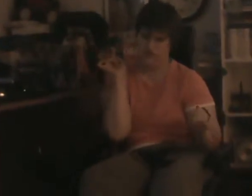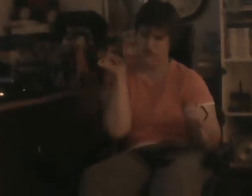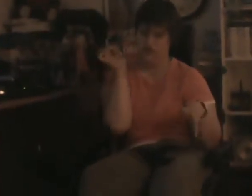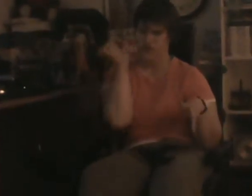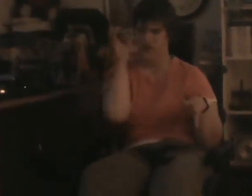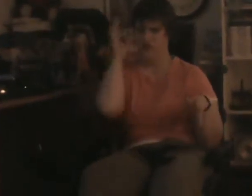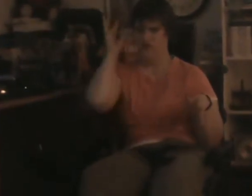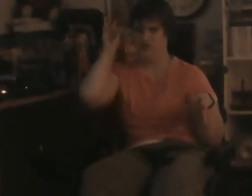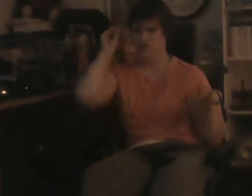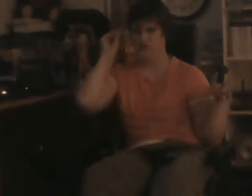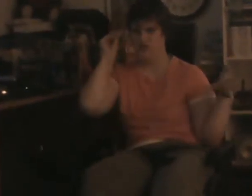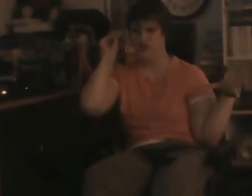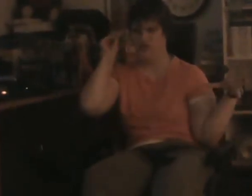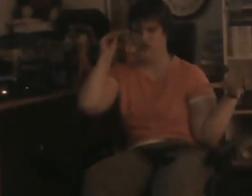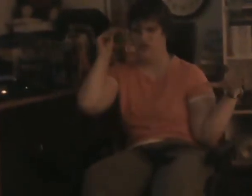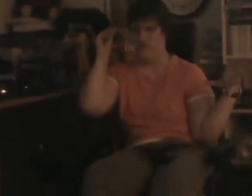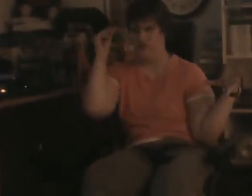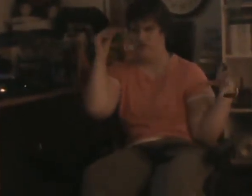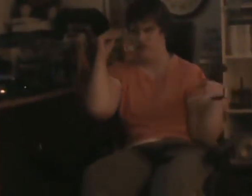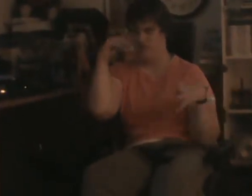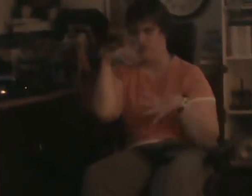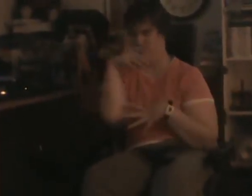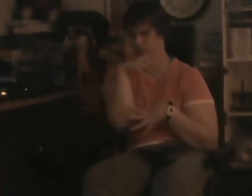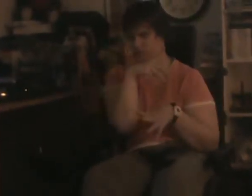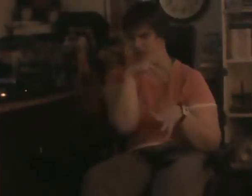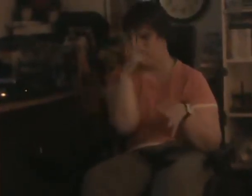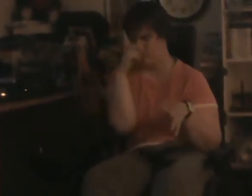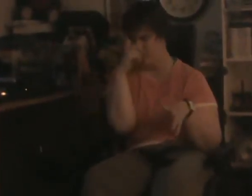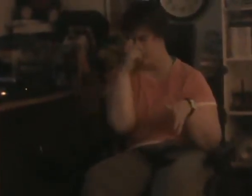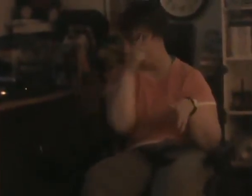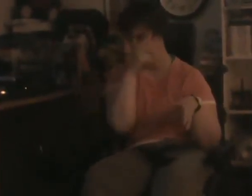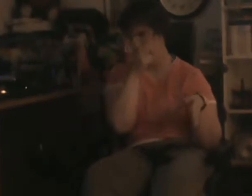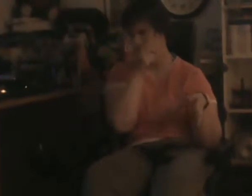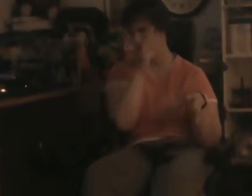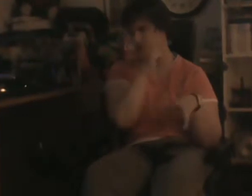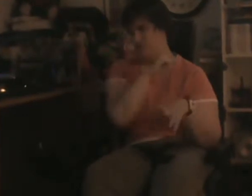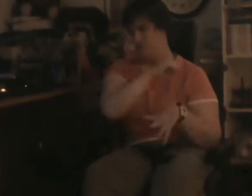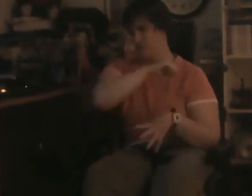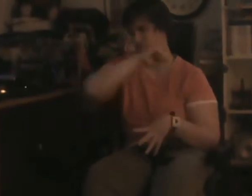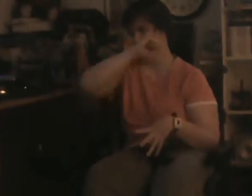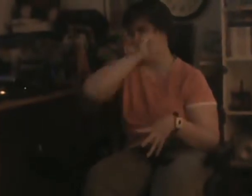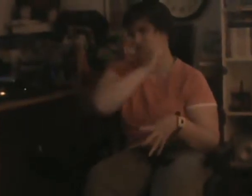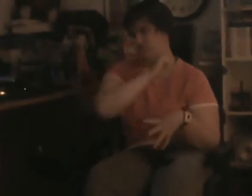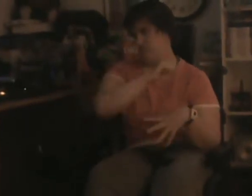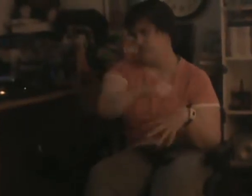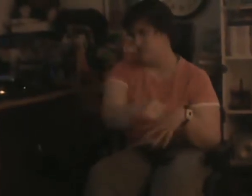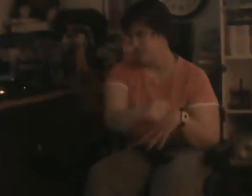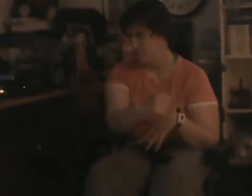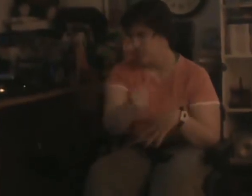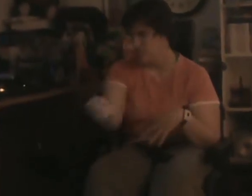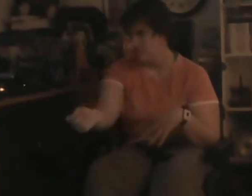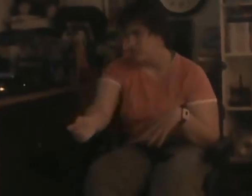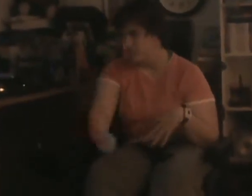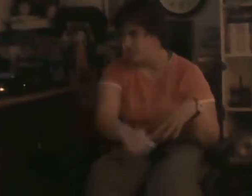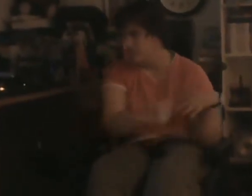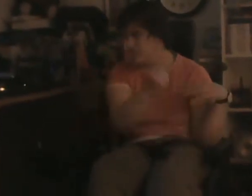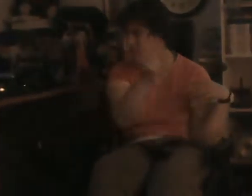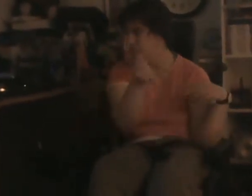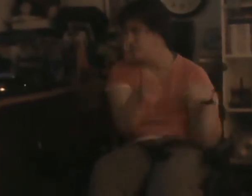I'll sleep with you forever, and I'll die in your arms.